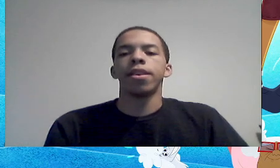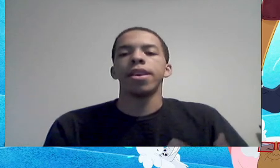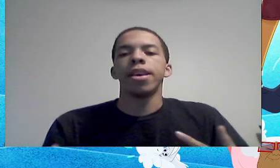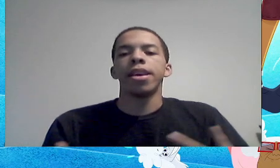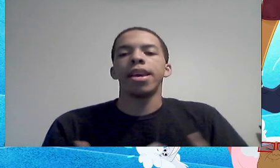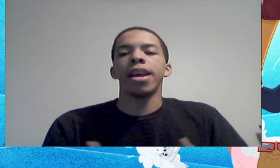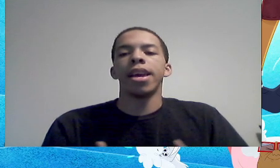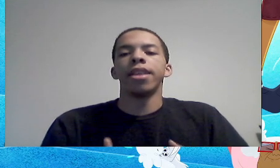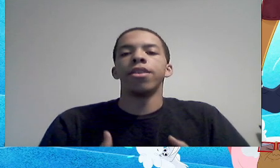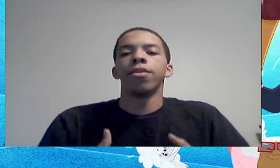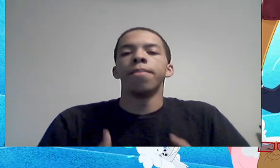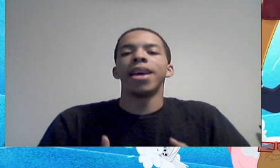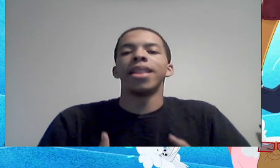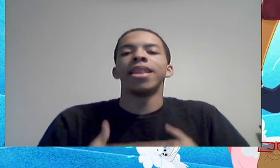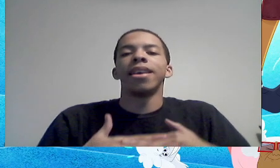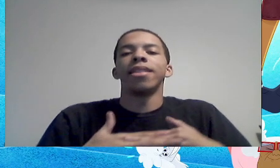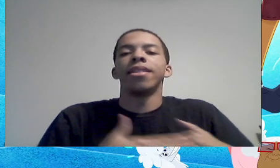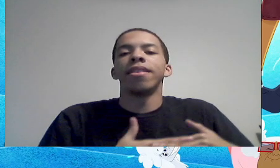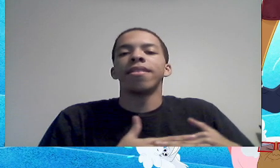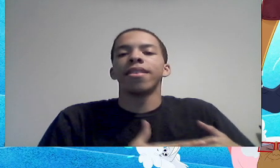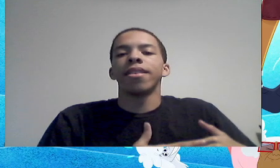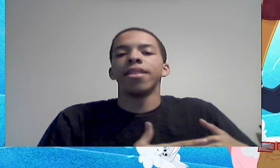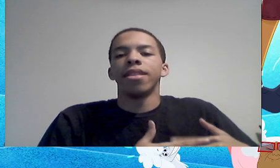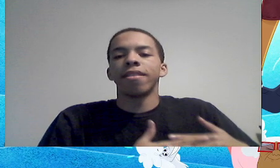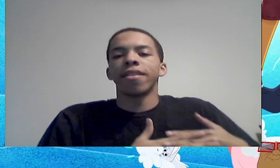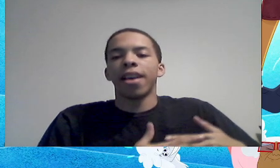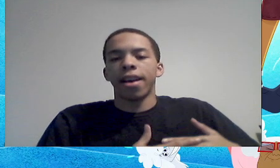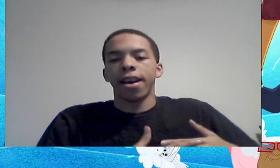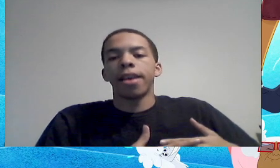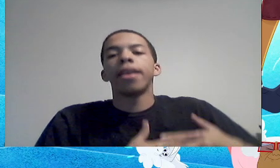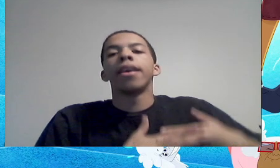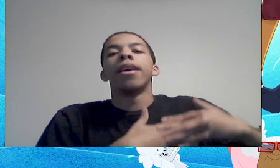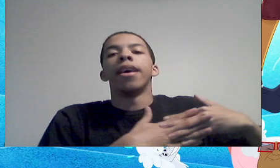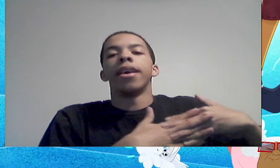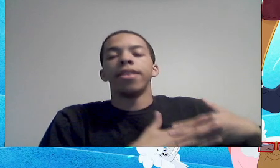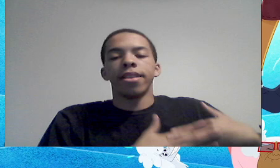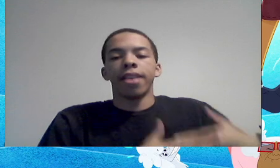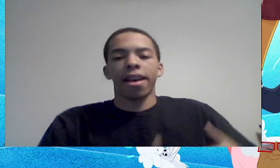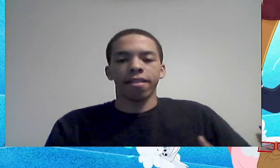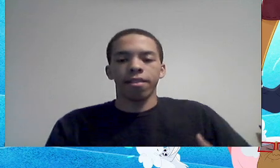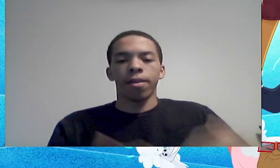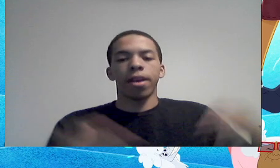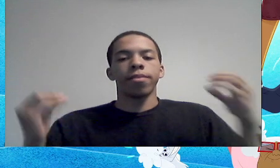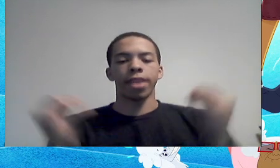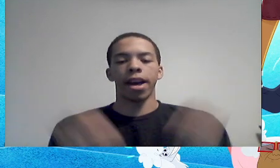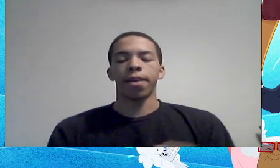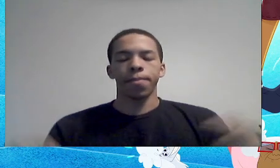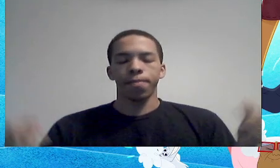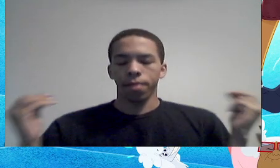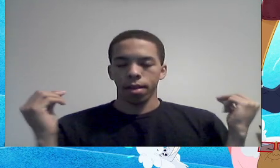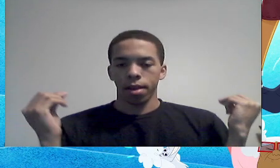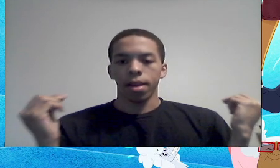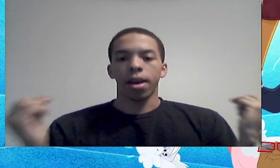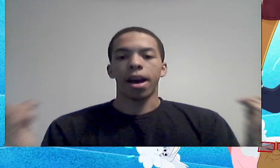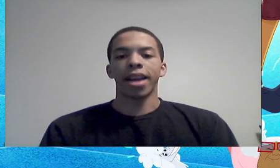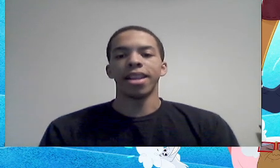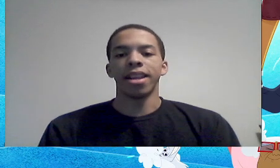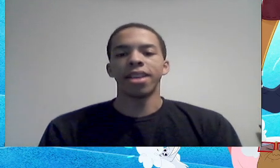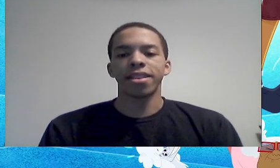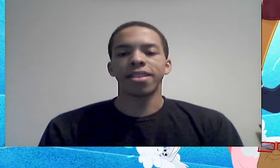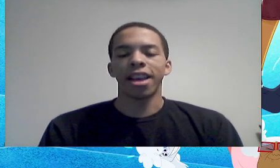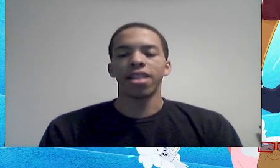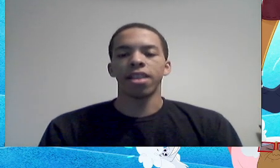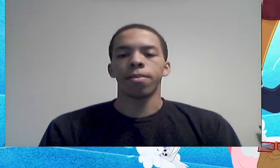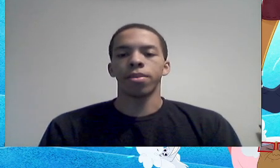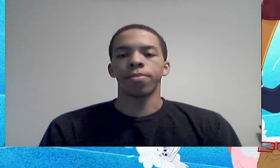and you're mad that this, this guy, I didn't ask you out. Now, I